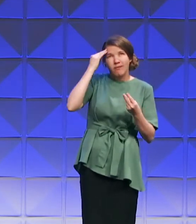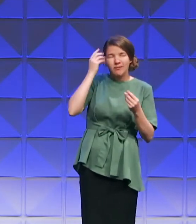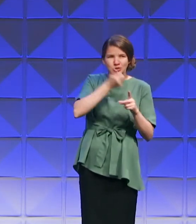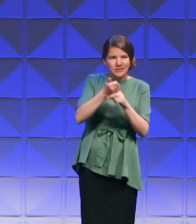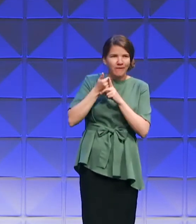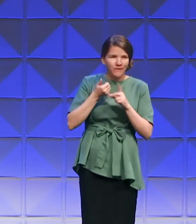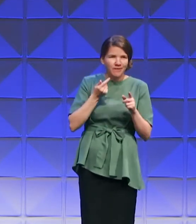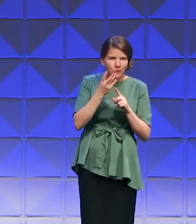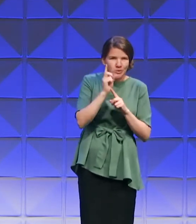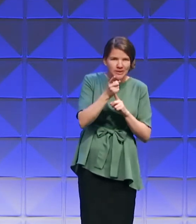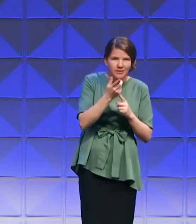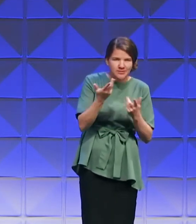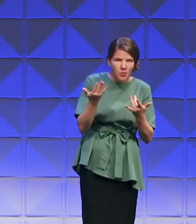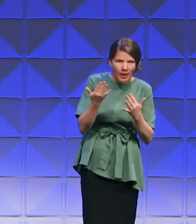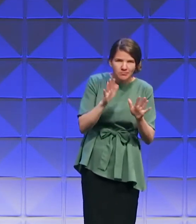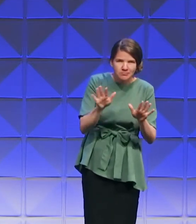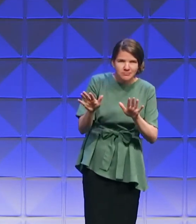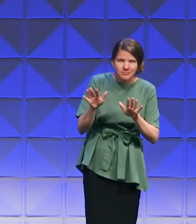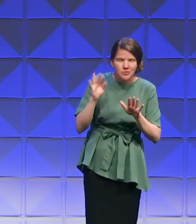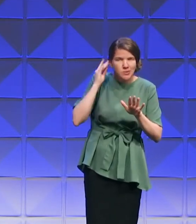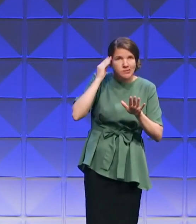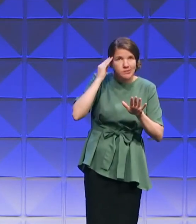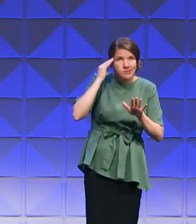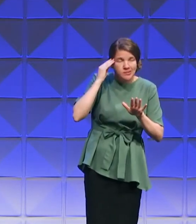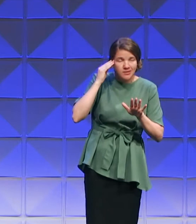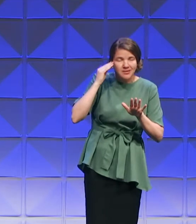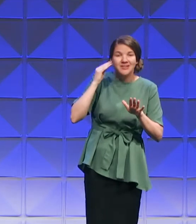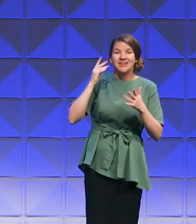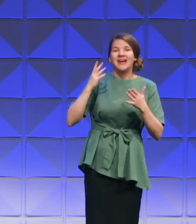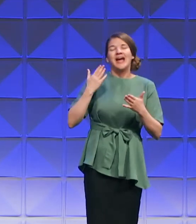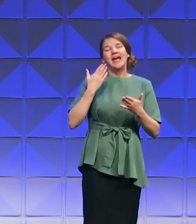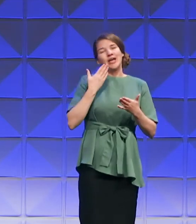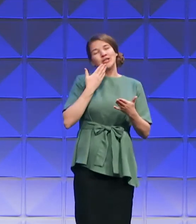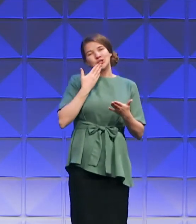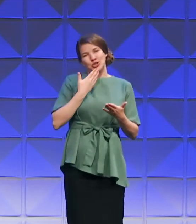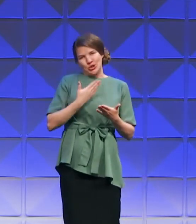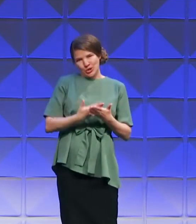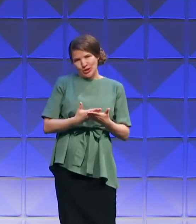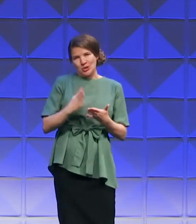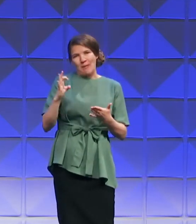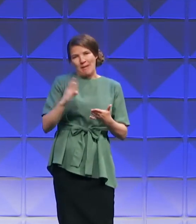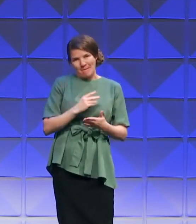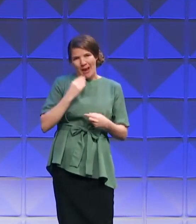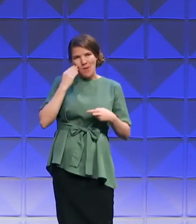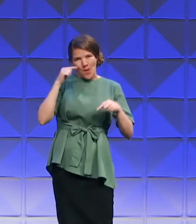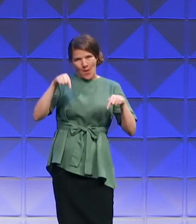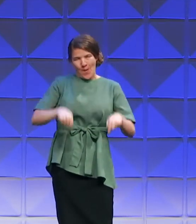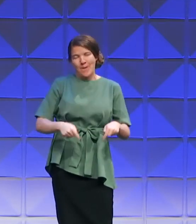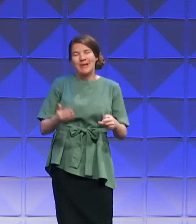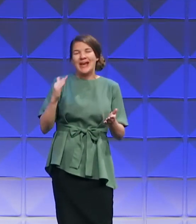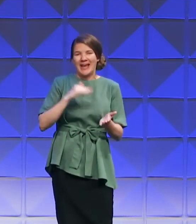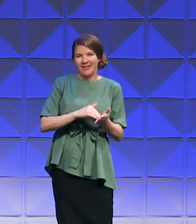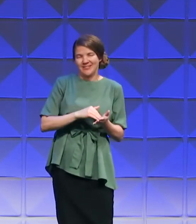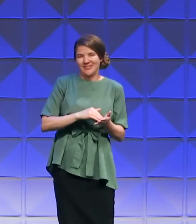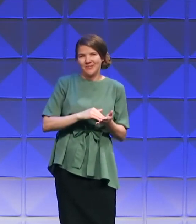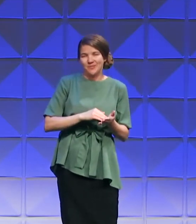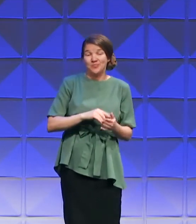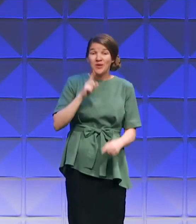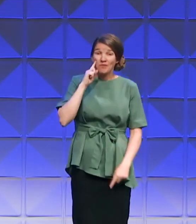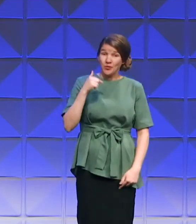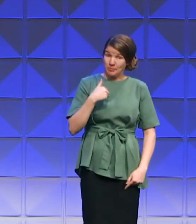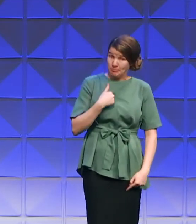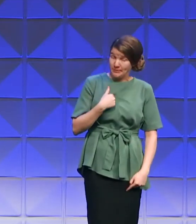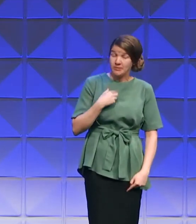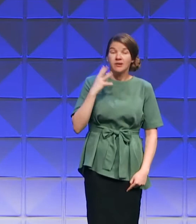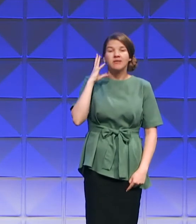I'll give you a few seconds to play that out. It's good to be back home again. Personally, I've experienced some times